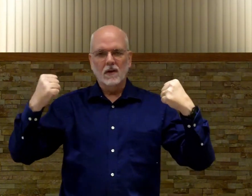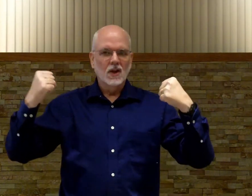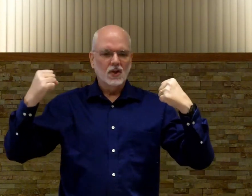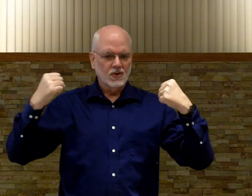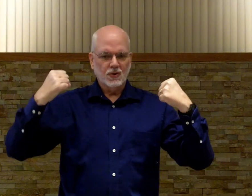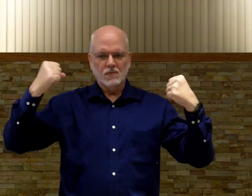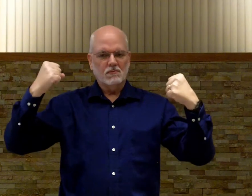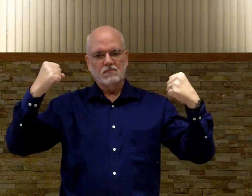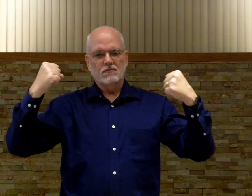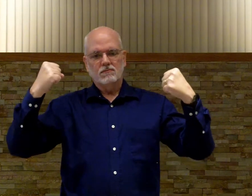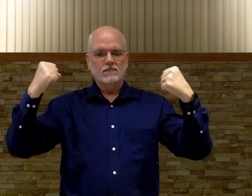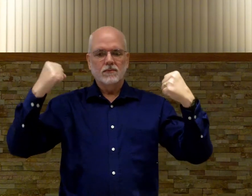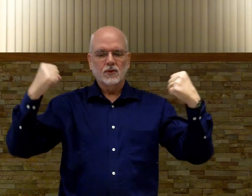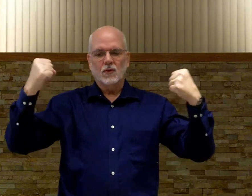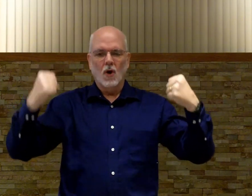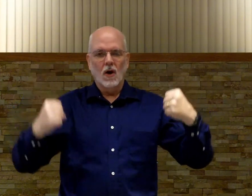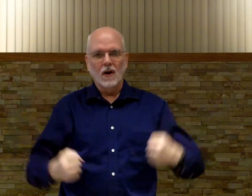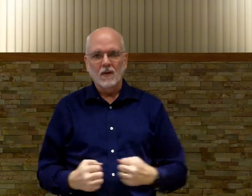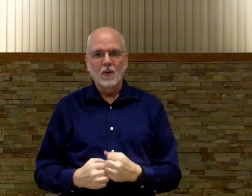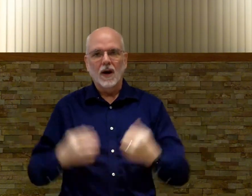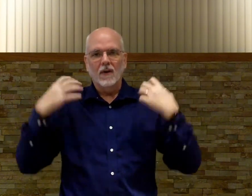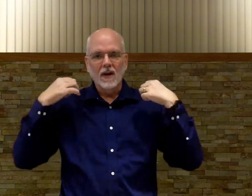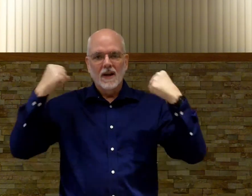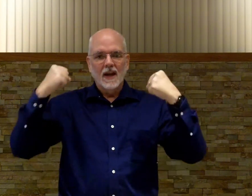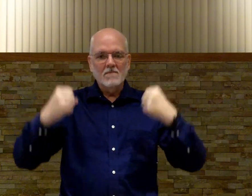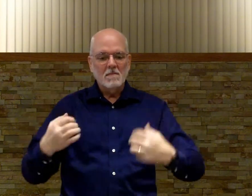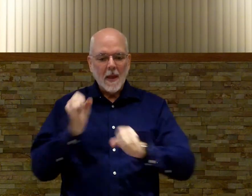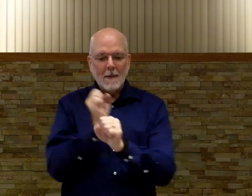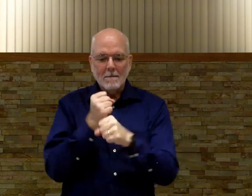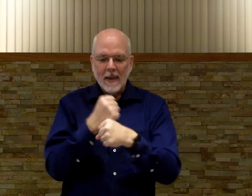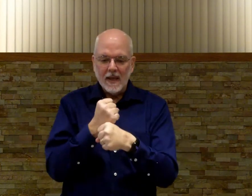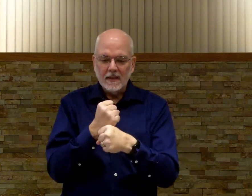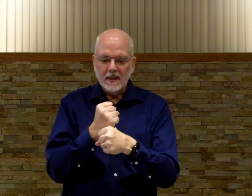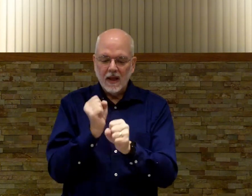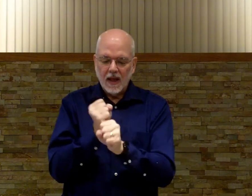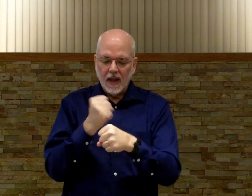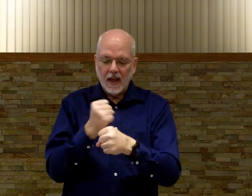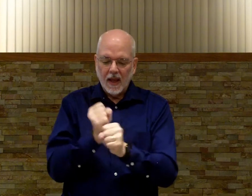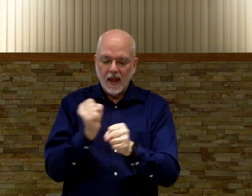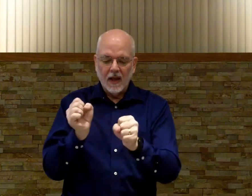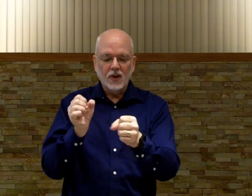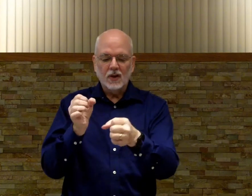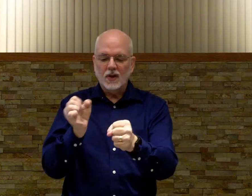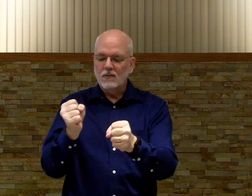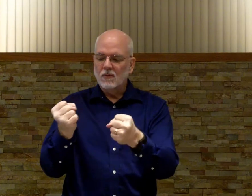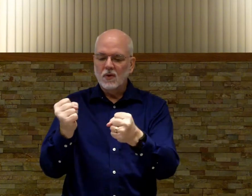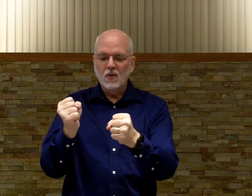strong whatever makes and it's just two